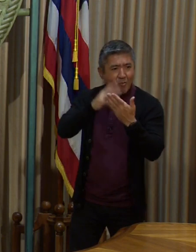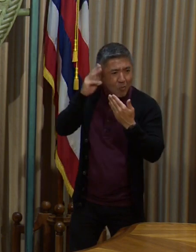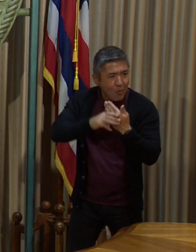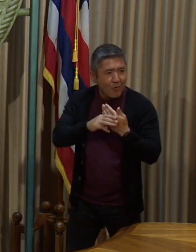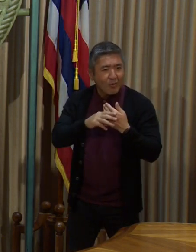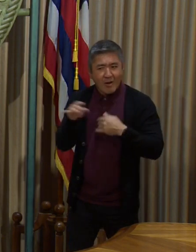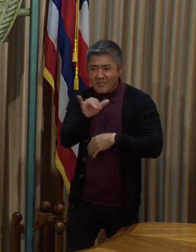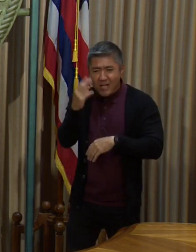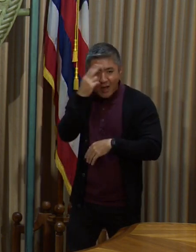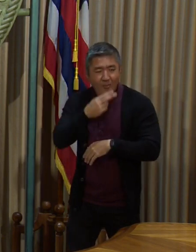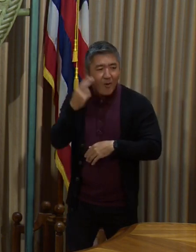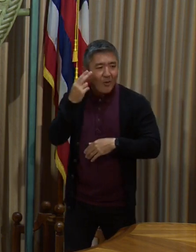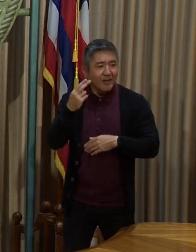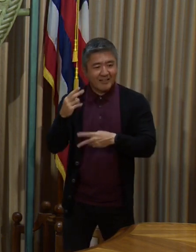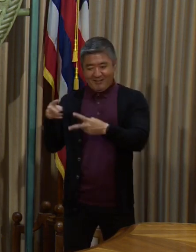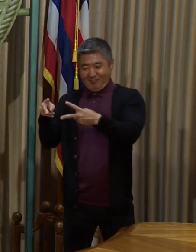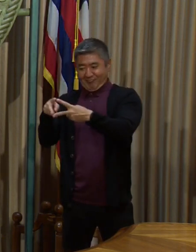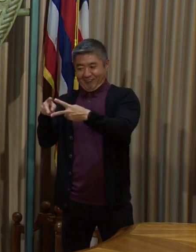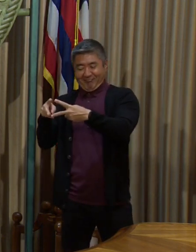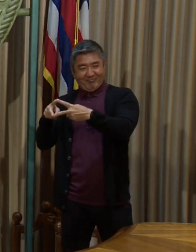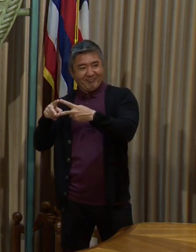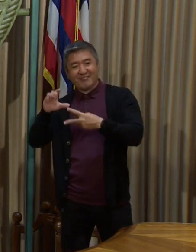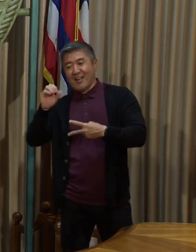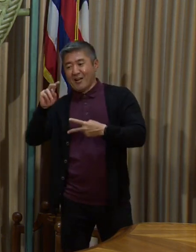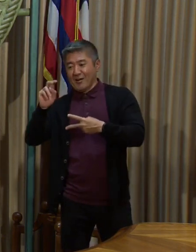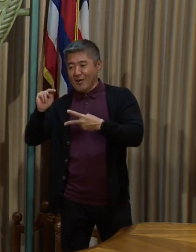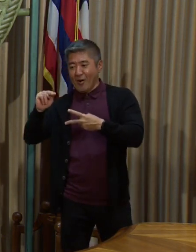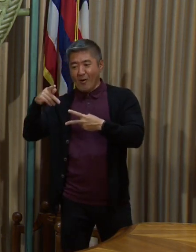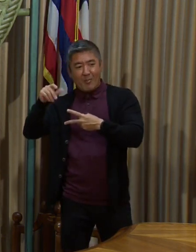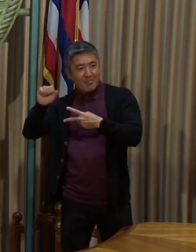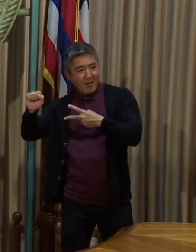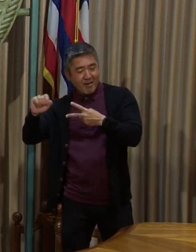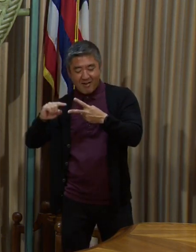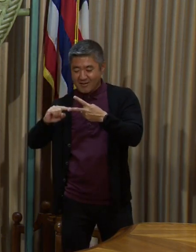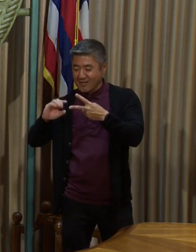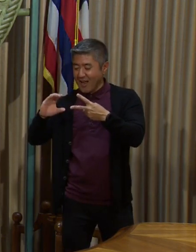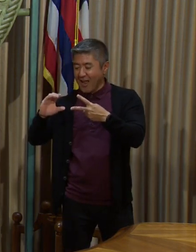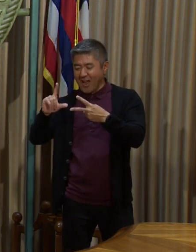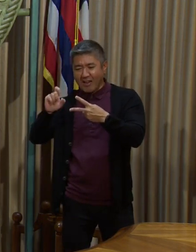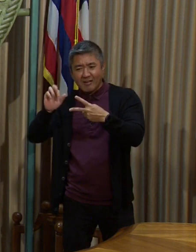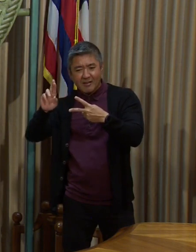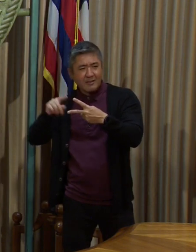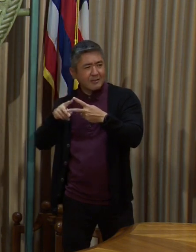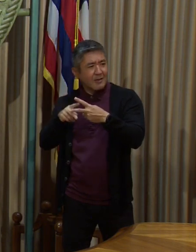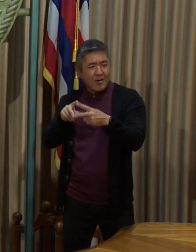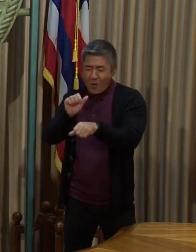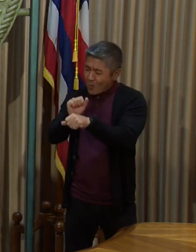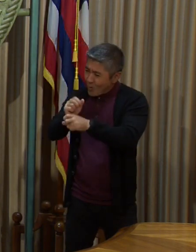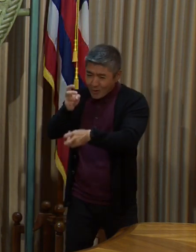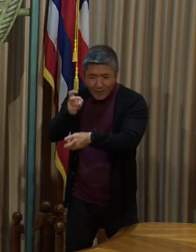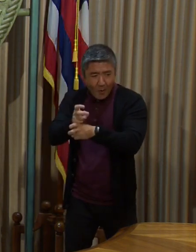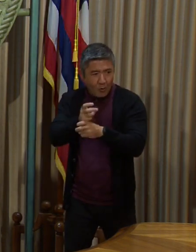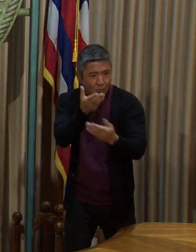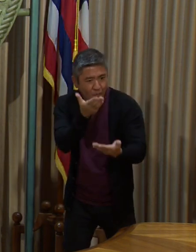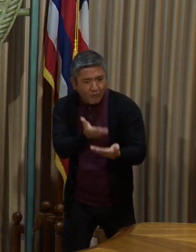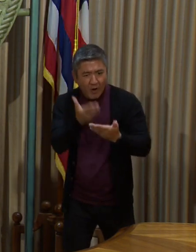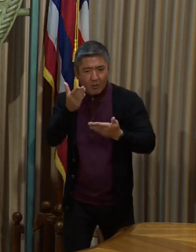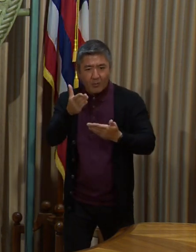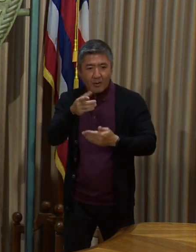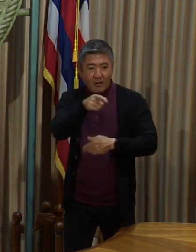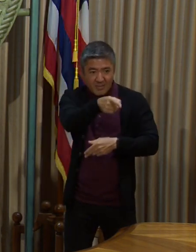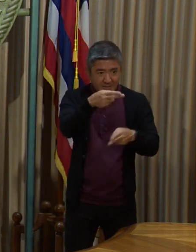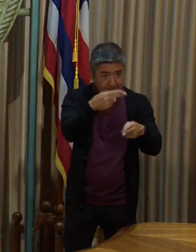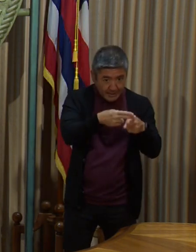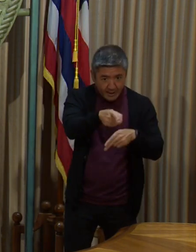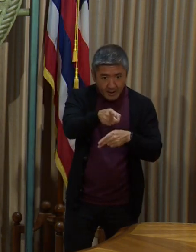clears or the Common Pass that want to figure out how to quickly verify and validate this person got a vaccine on a certain date, it